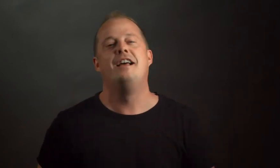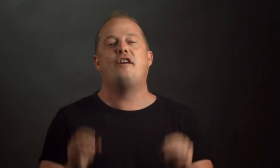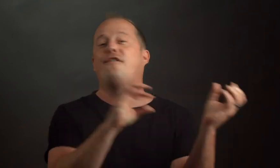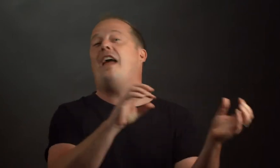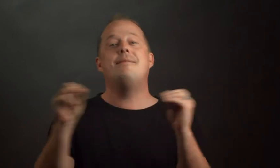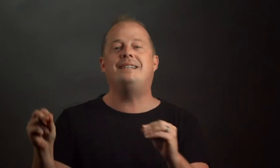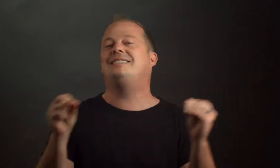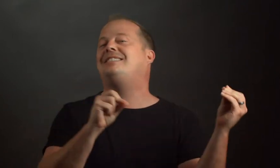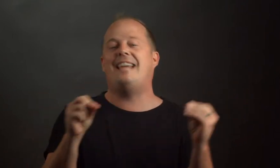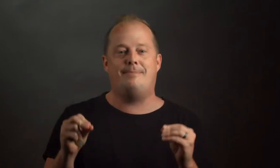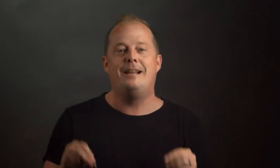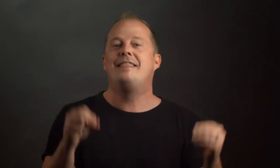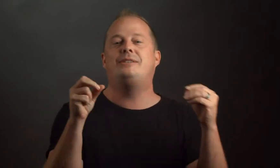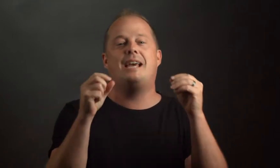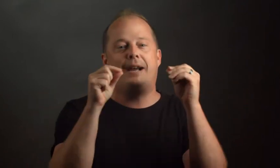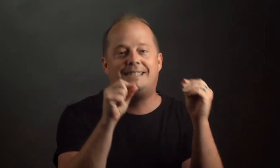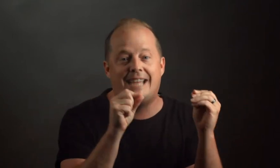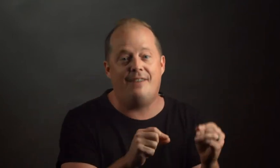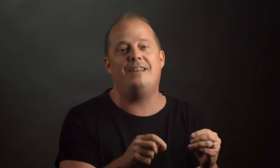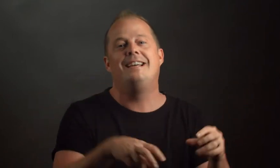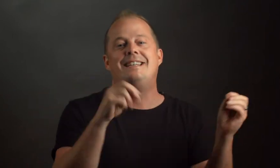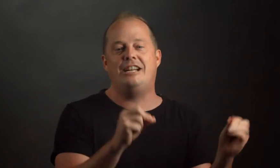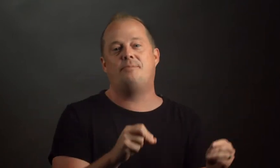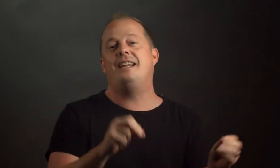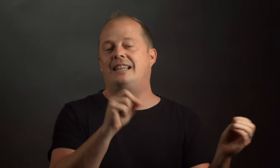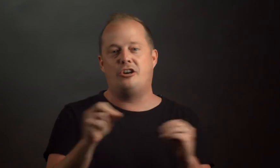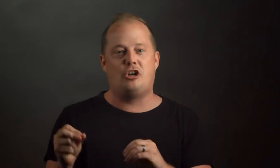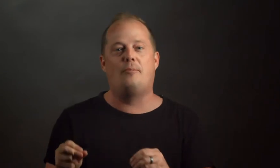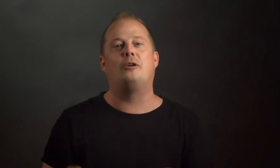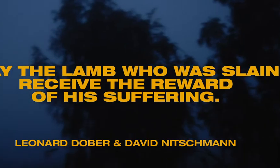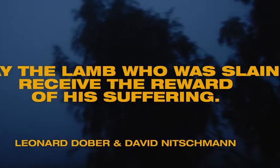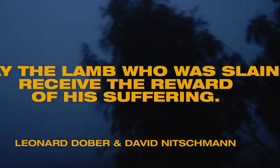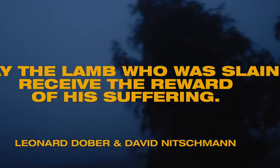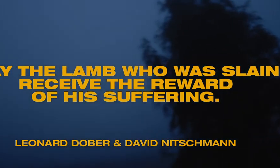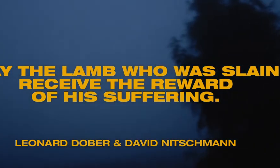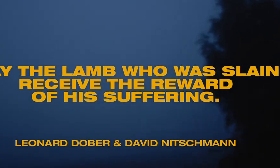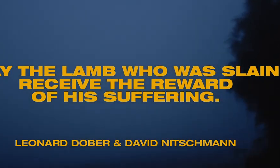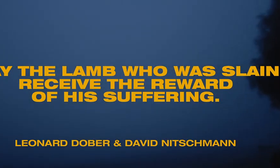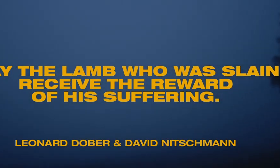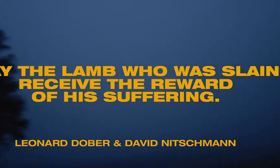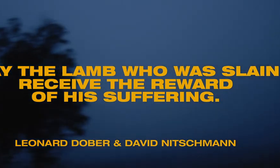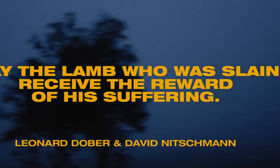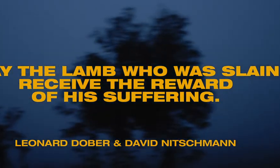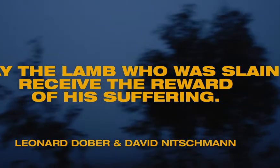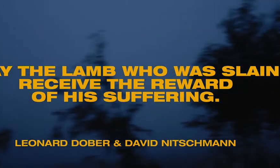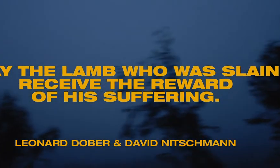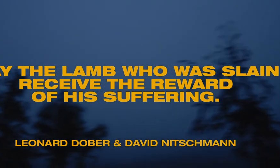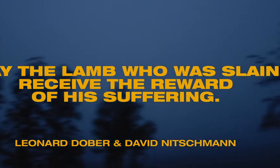their famous statement that was said by david nitchman and leonard dober was may the lamb who was slain received the reward of